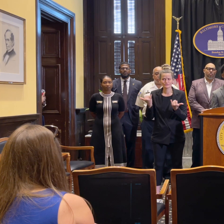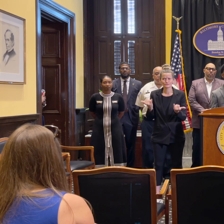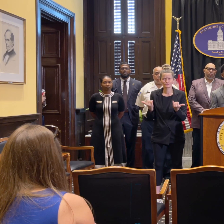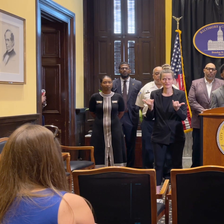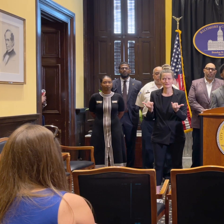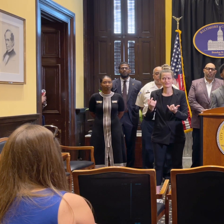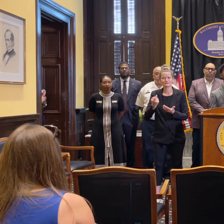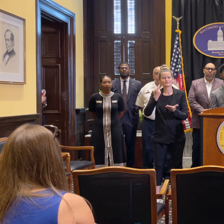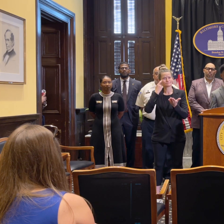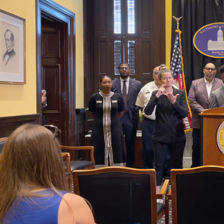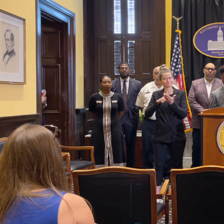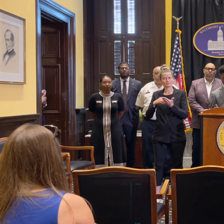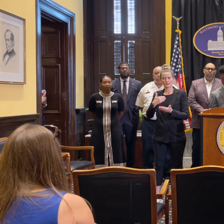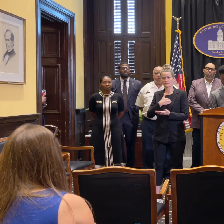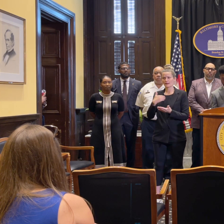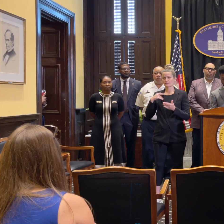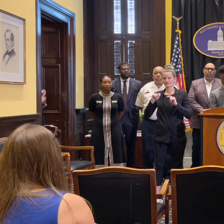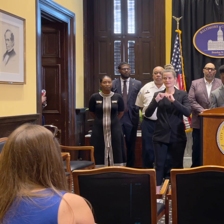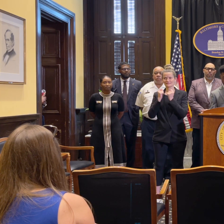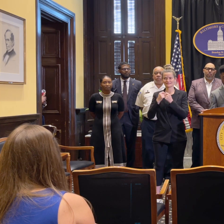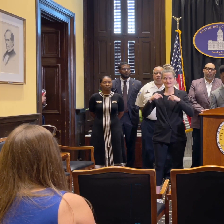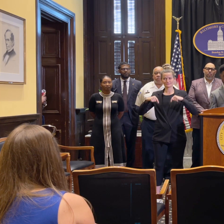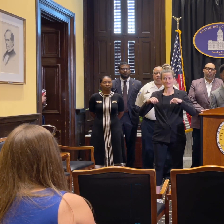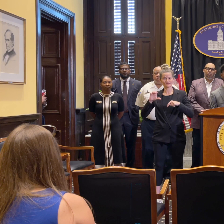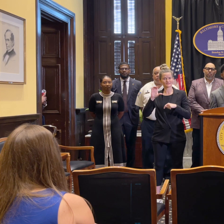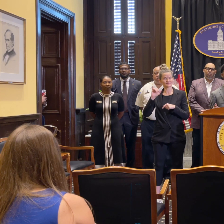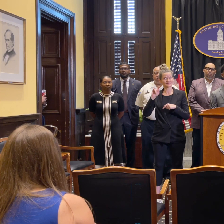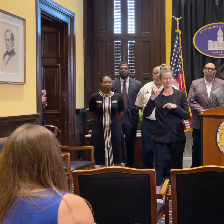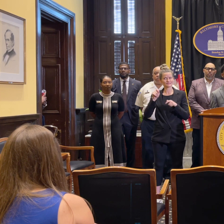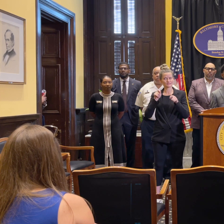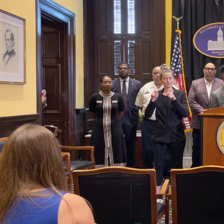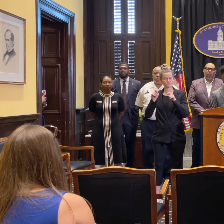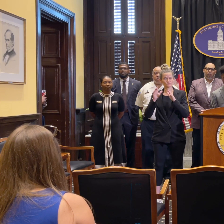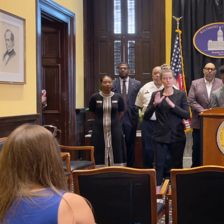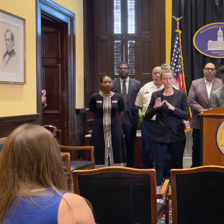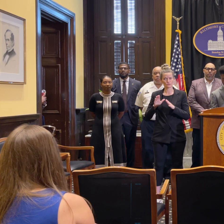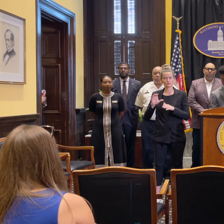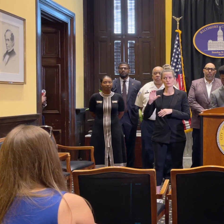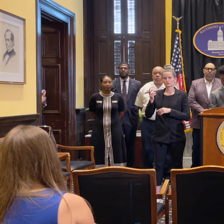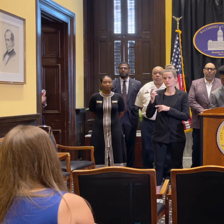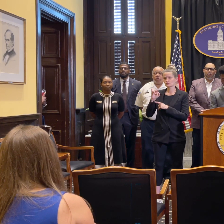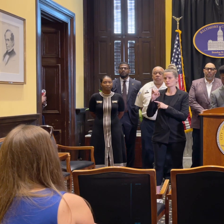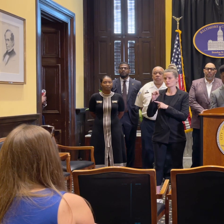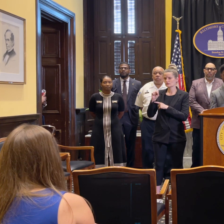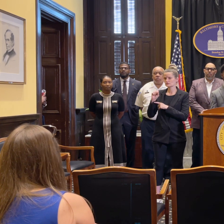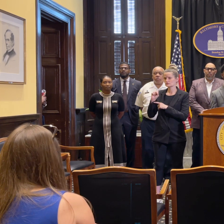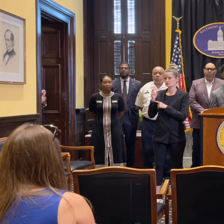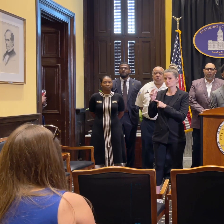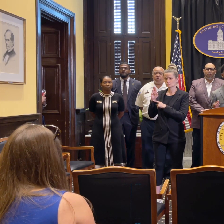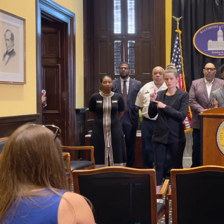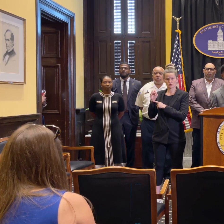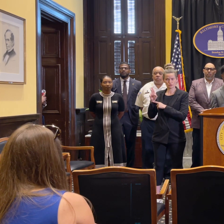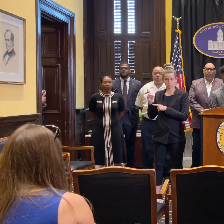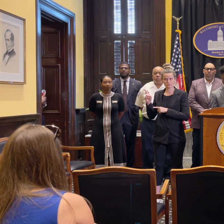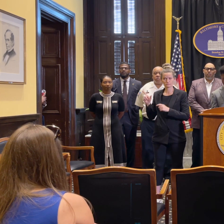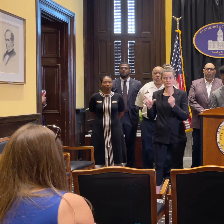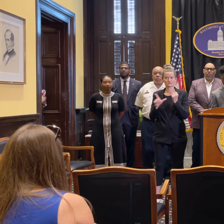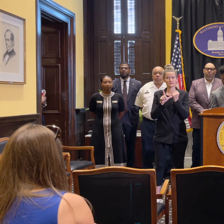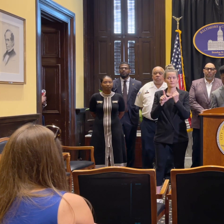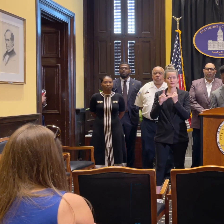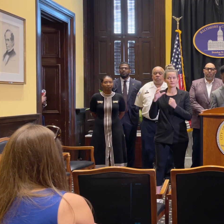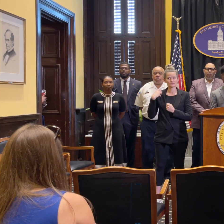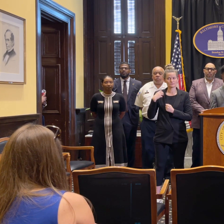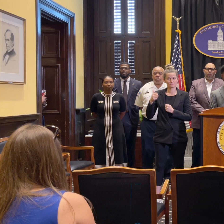are here, our city administrator, Chris Shorter, Deputy Mayor Faith Leach, Deputy Mayor Ted Carter, Commissioner Harrison,